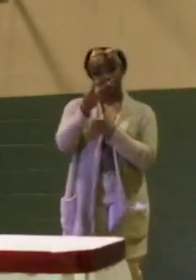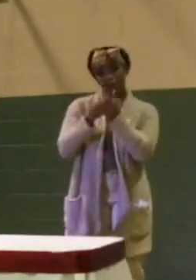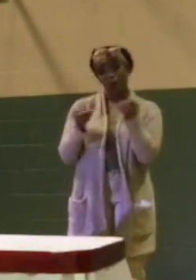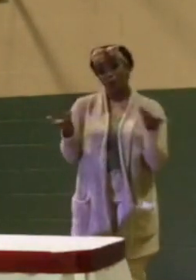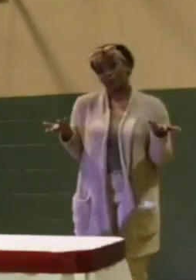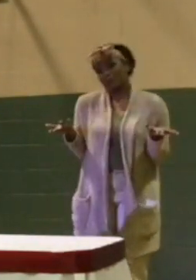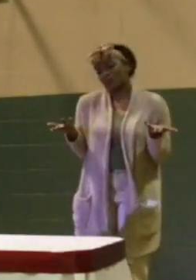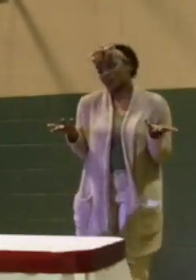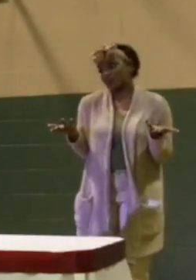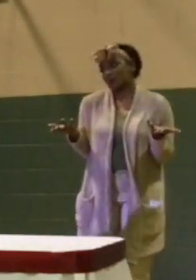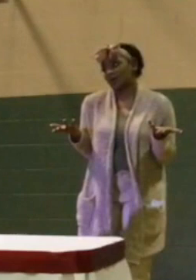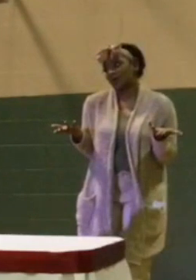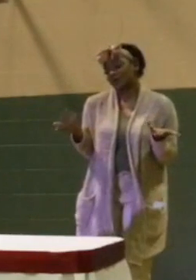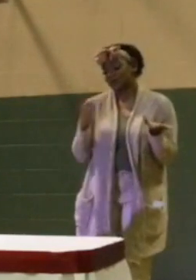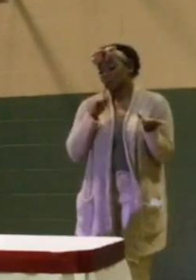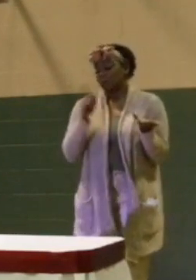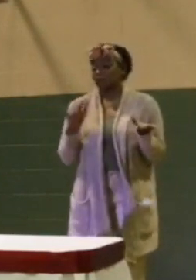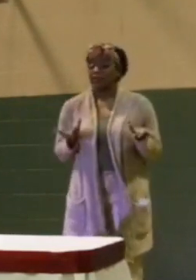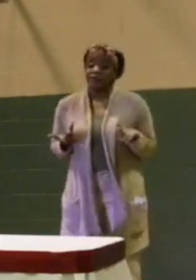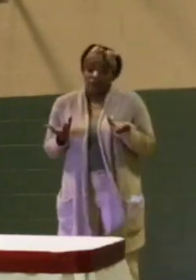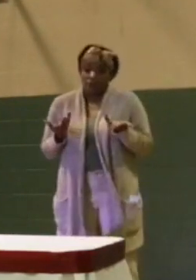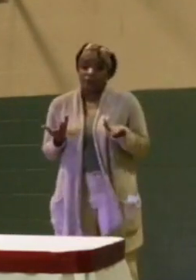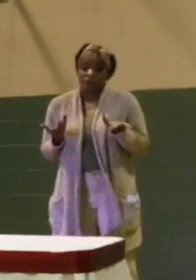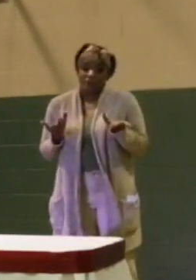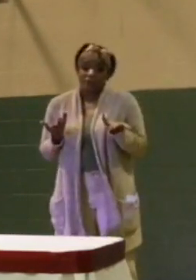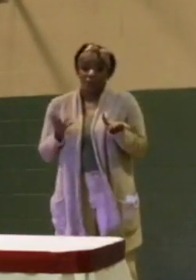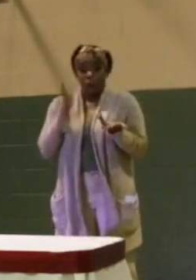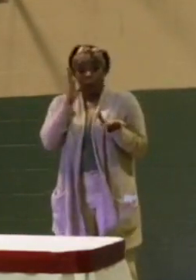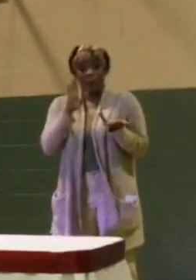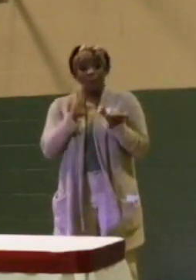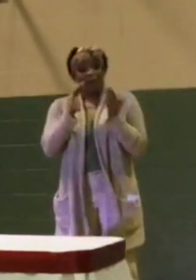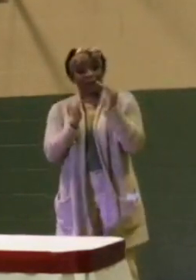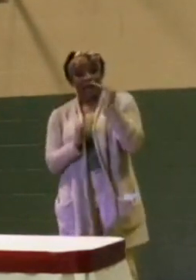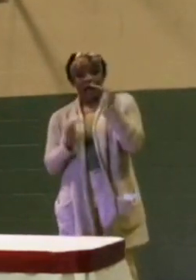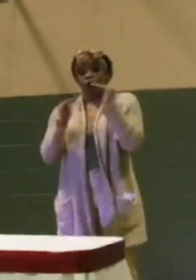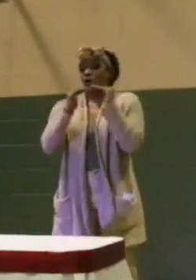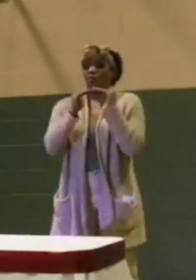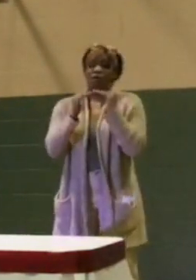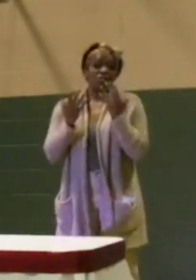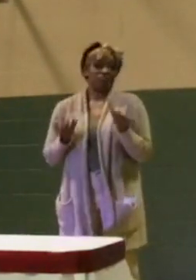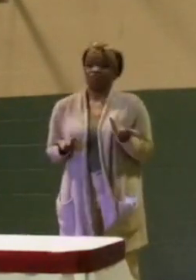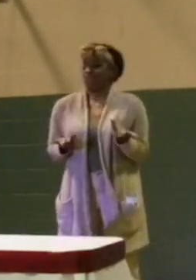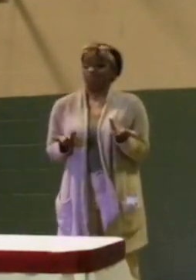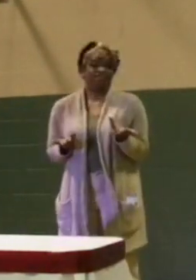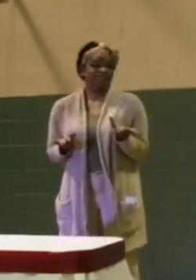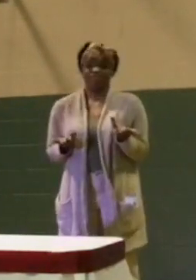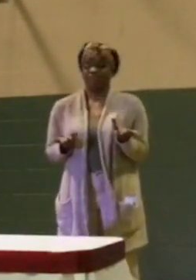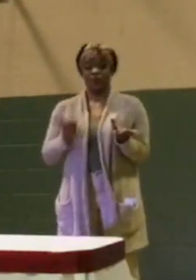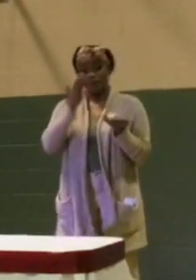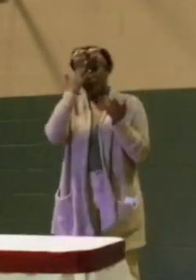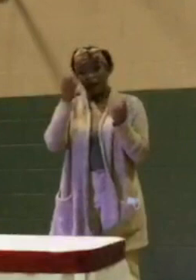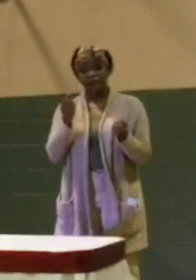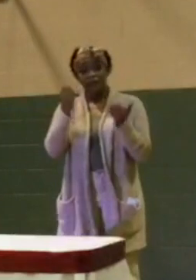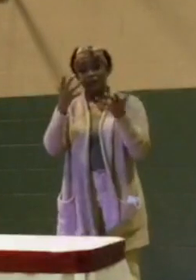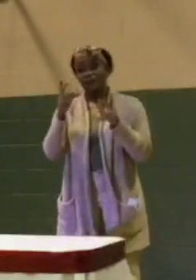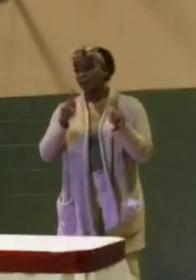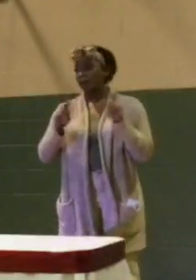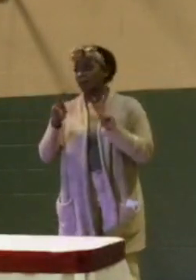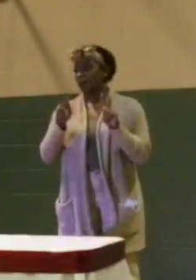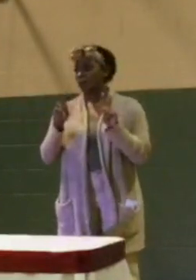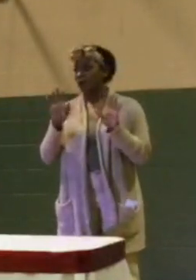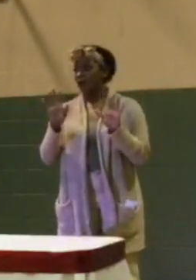chances are it's not going to be equitable because many people can't afford, I mean,